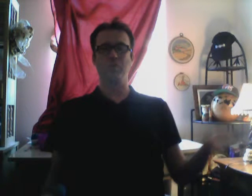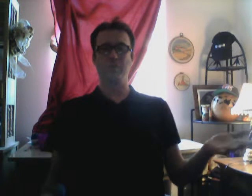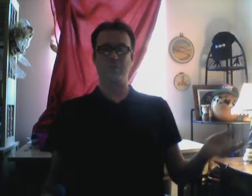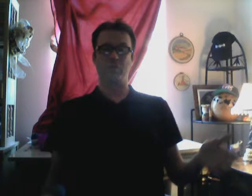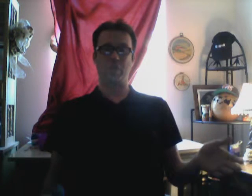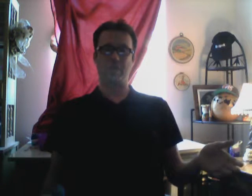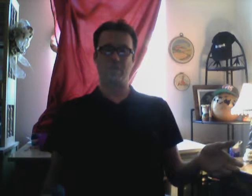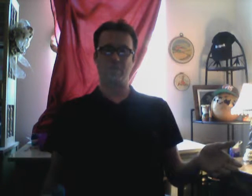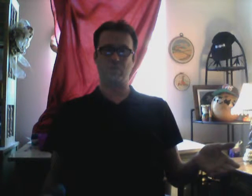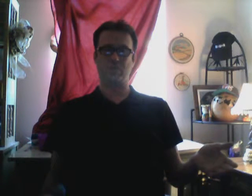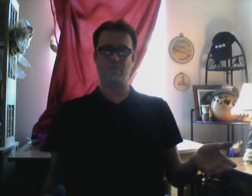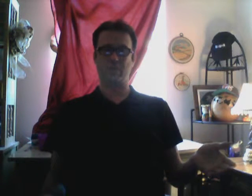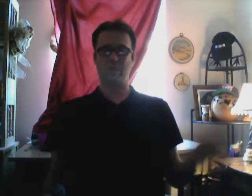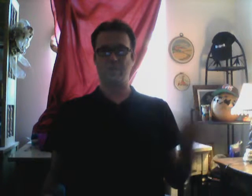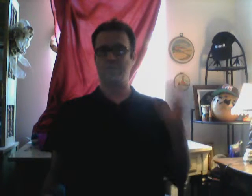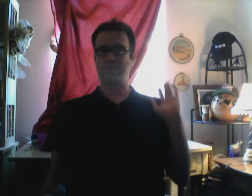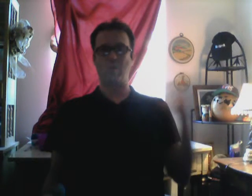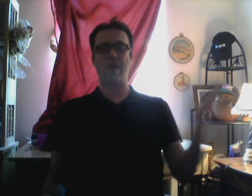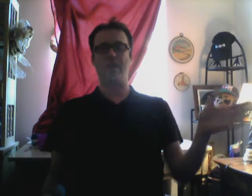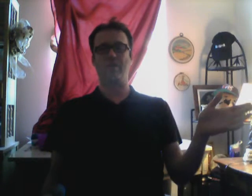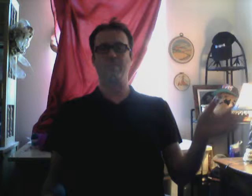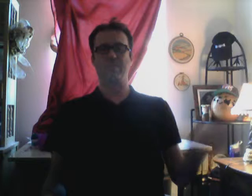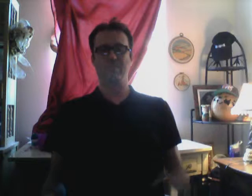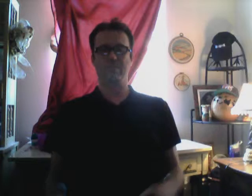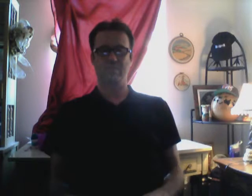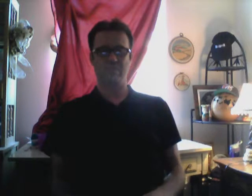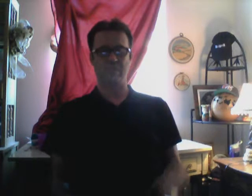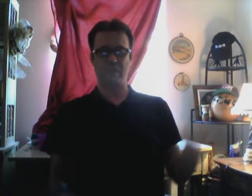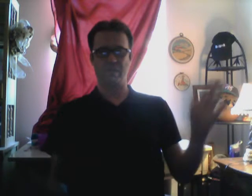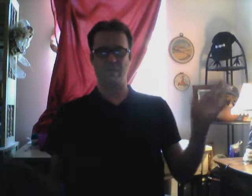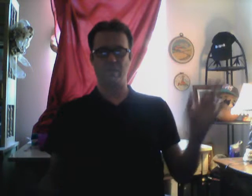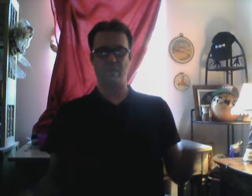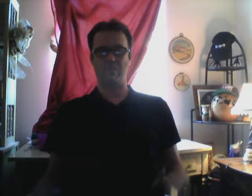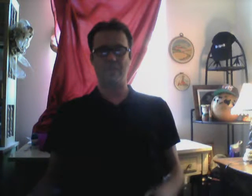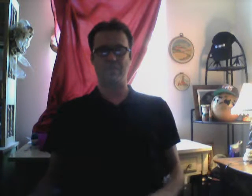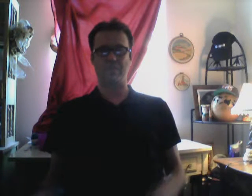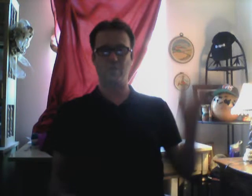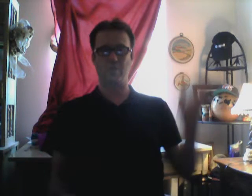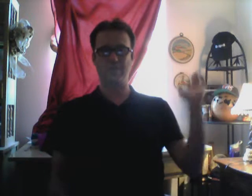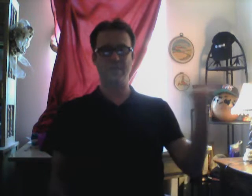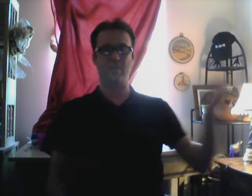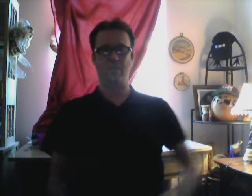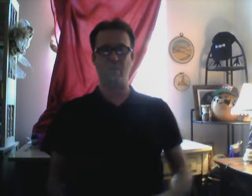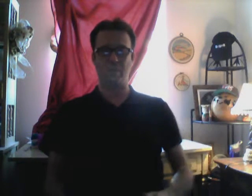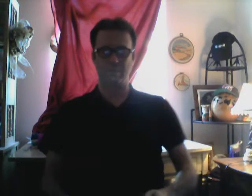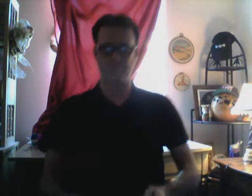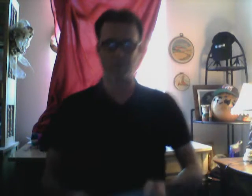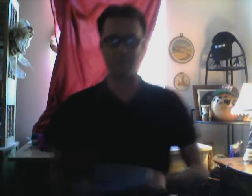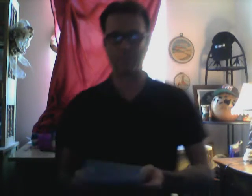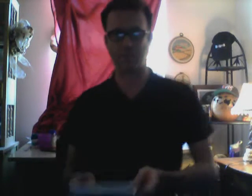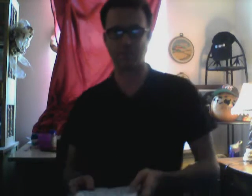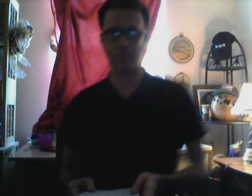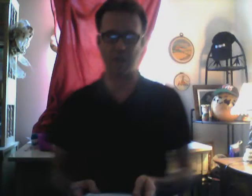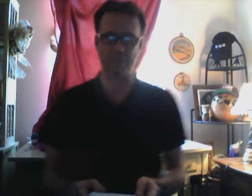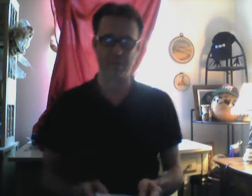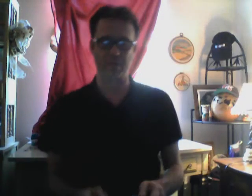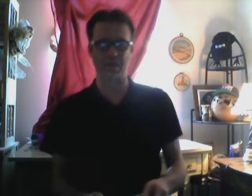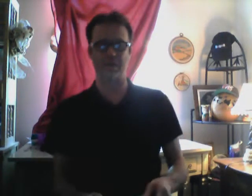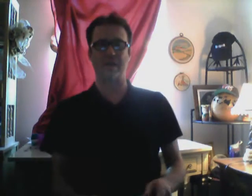Jewel. The J.B. Jewel ball is wide open. They're the master. They can go in and take what they want. Print up a bunch of Monopoly money that I